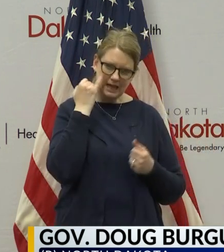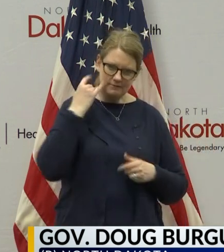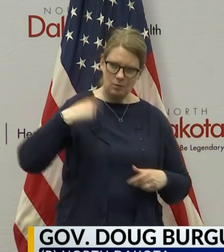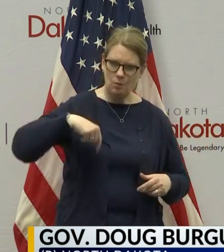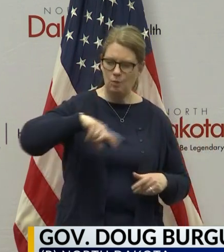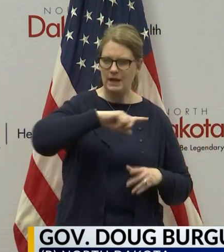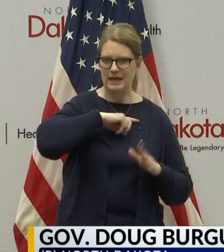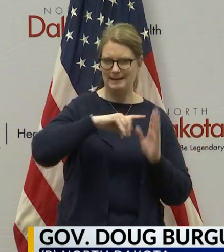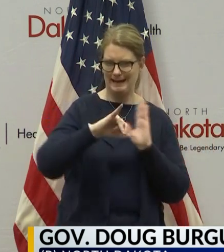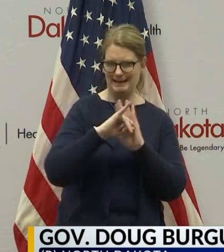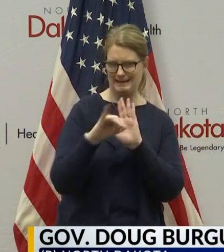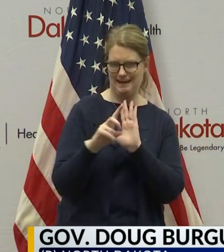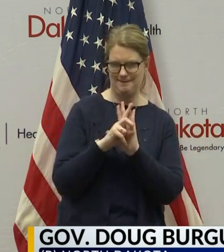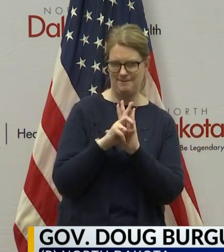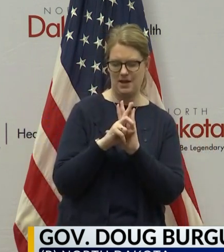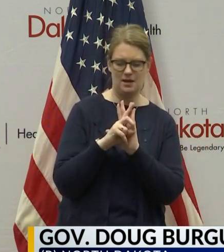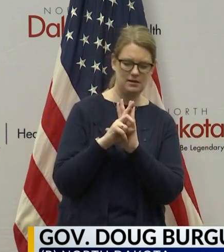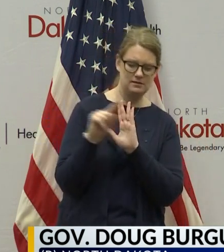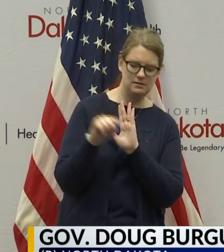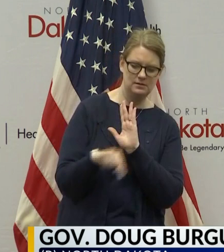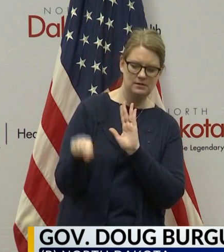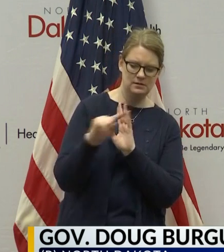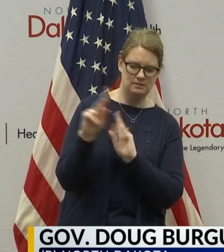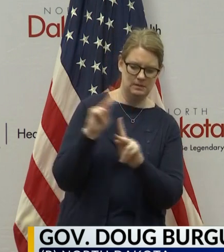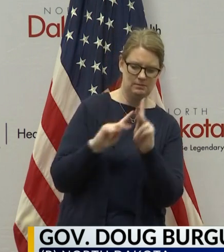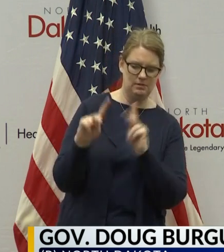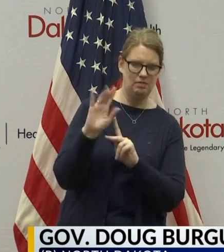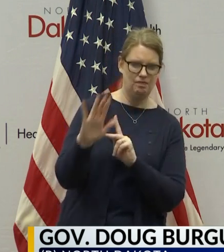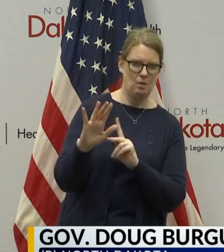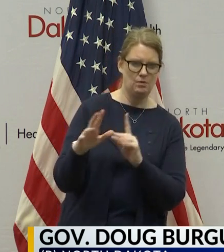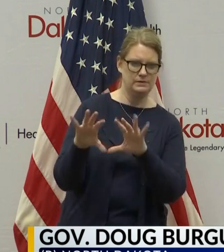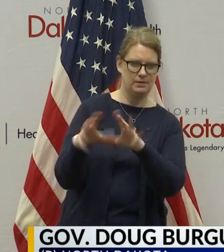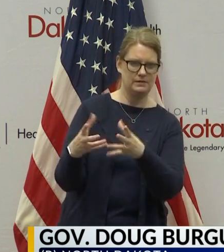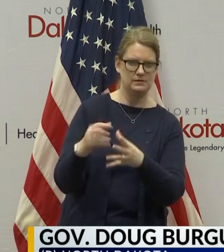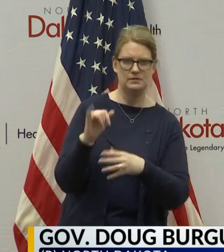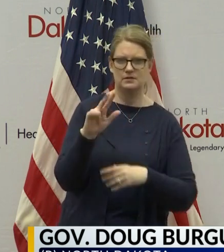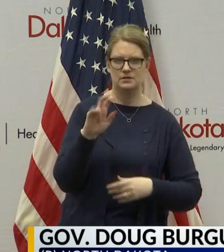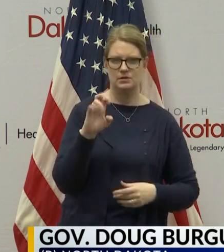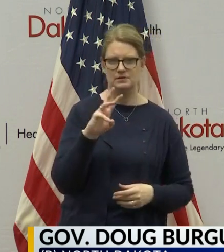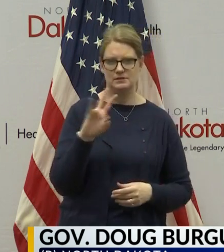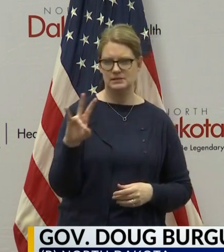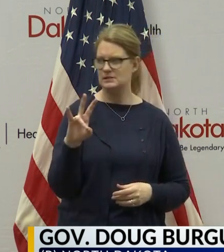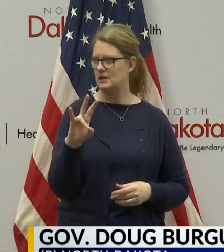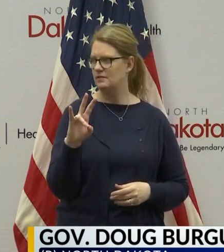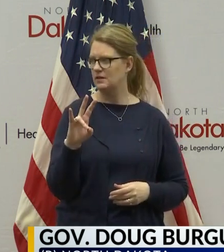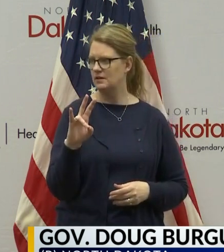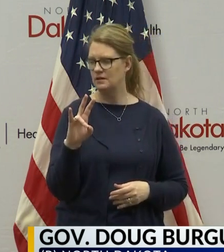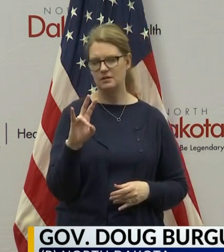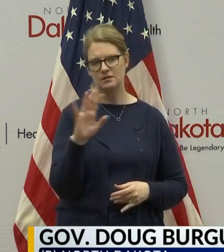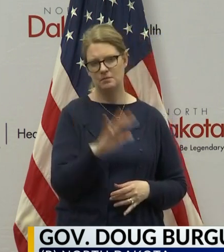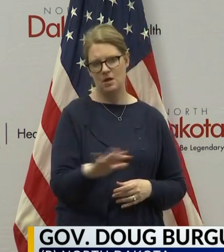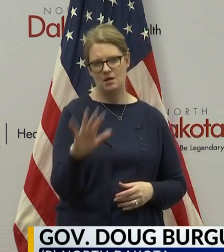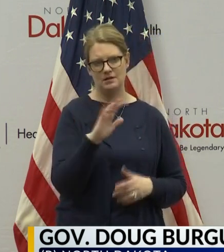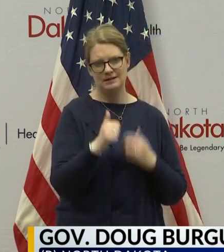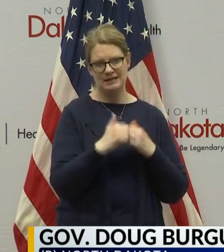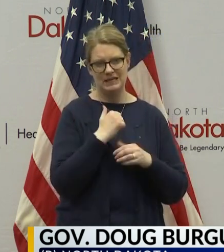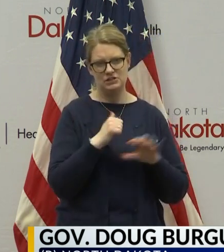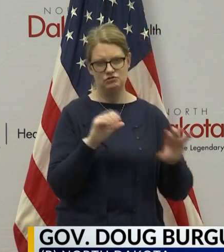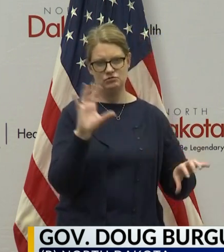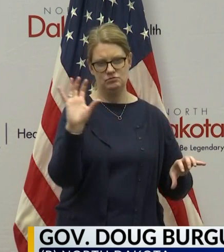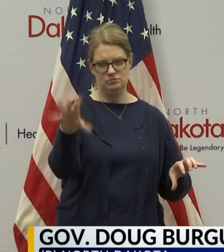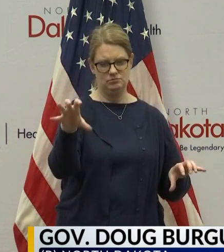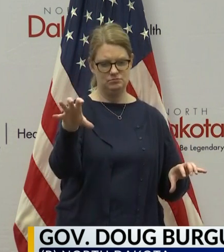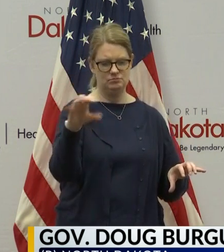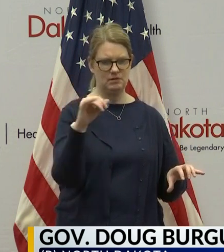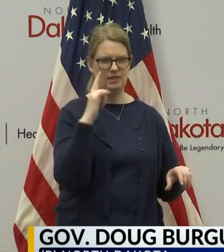people in those populations. Again, I think we did 367 about approximately at each of those locations.